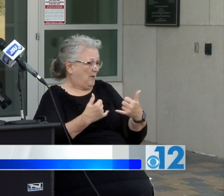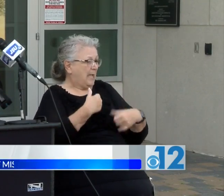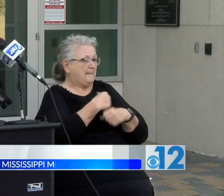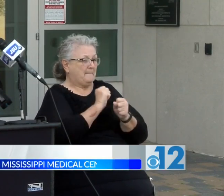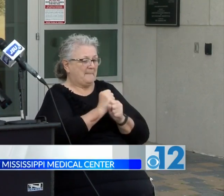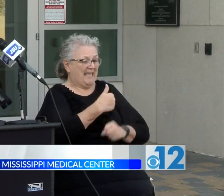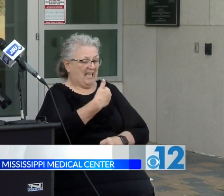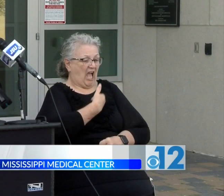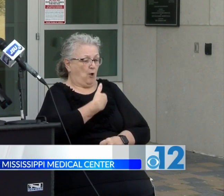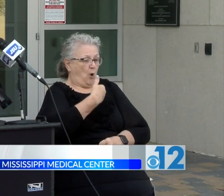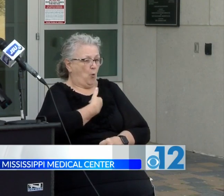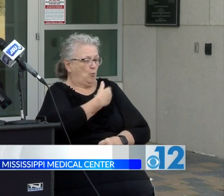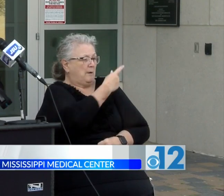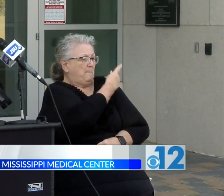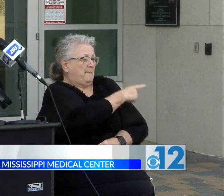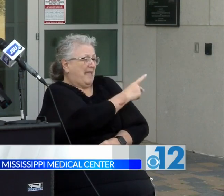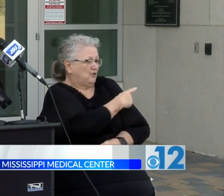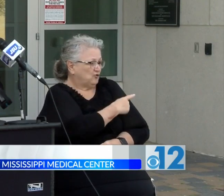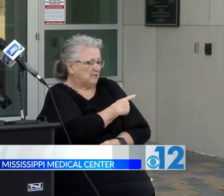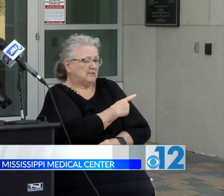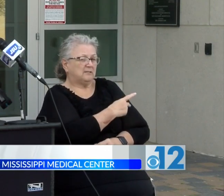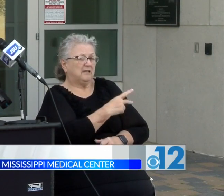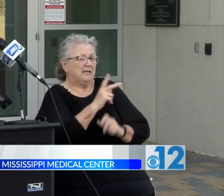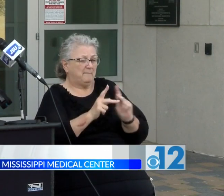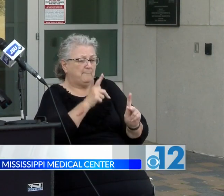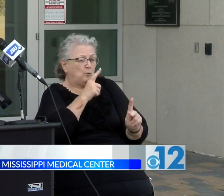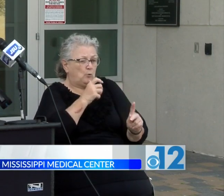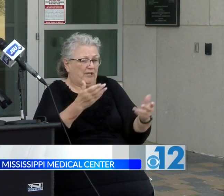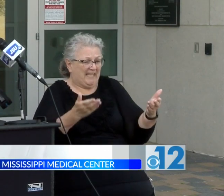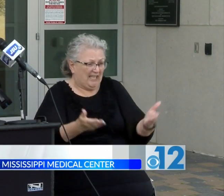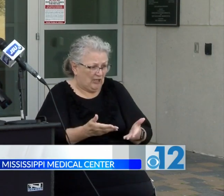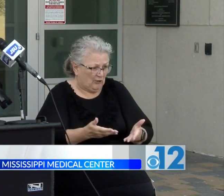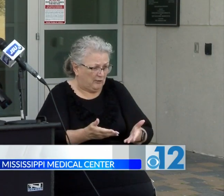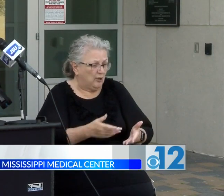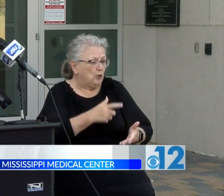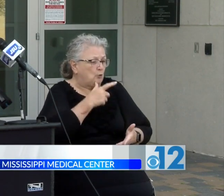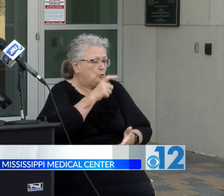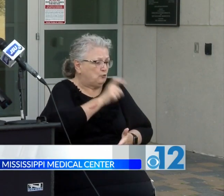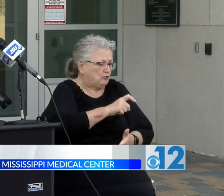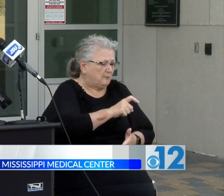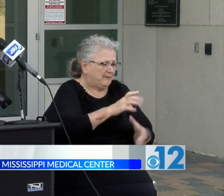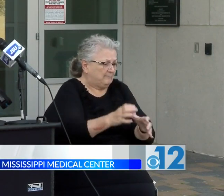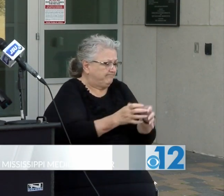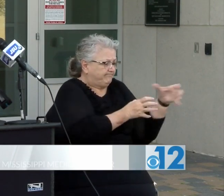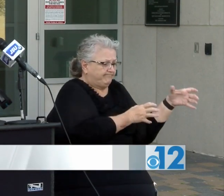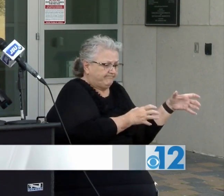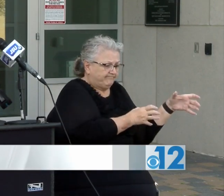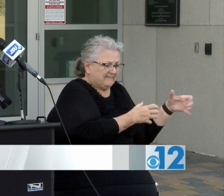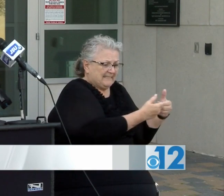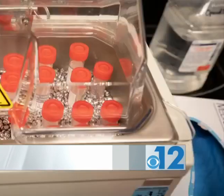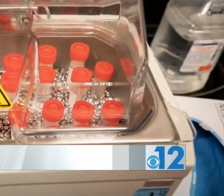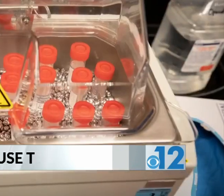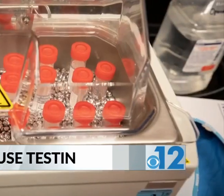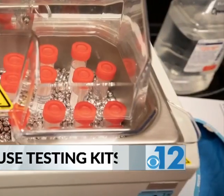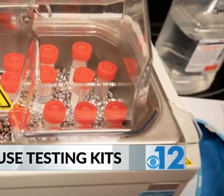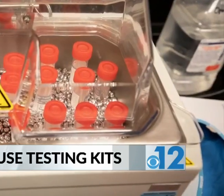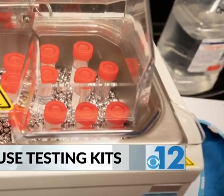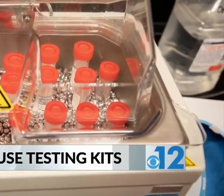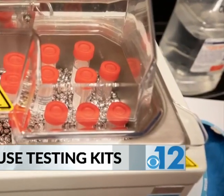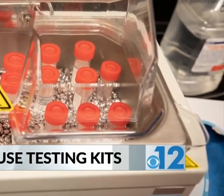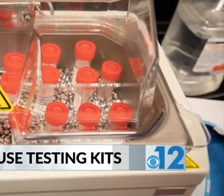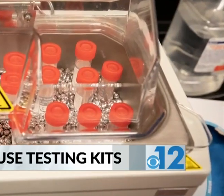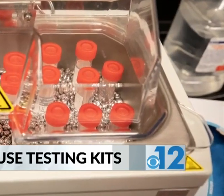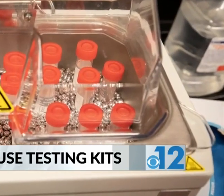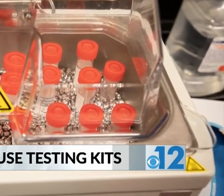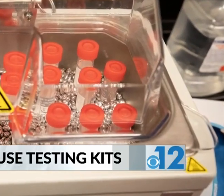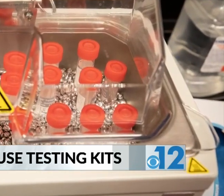OUR OWN PATIENTS UNDERSTOOD WHO SHOULD BE QUARANTINED, WHO SHOULD NOT. THIS WILL HELP PRESERVE PPE. 180